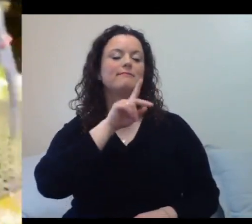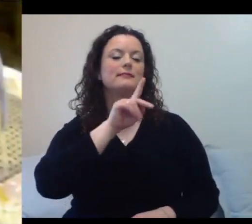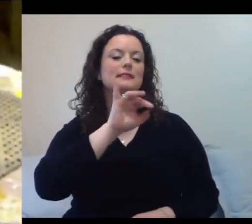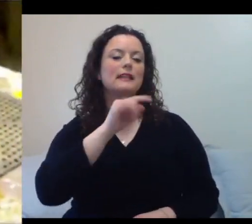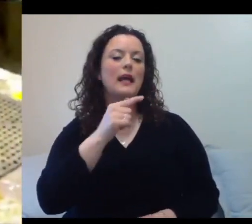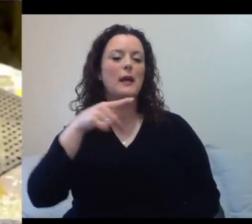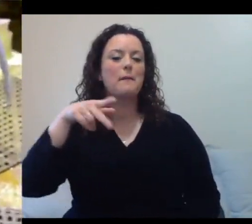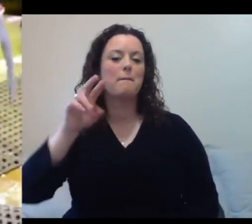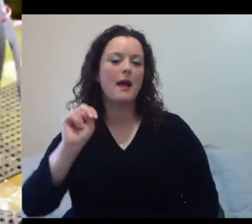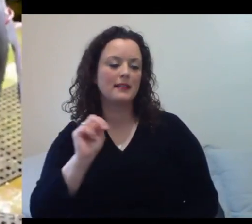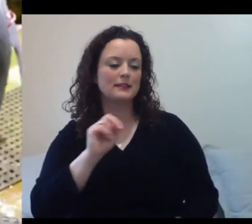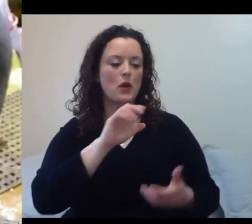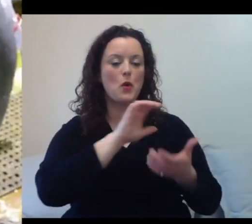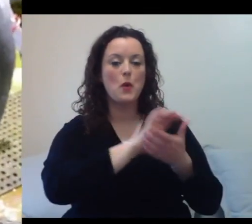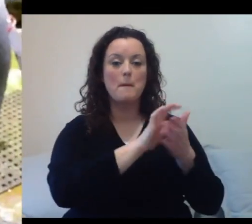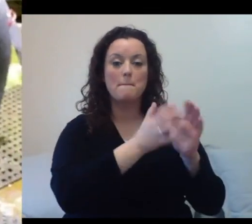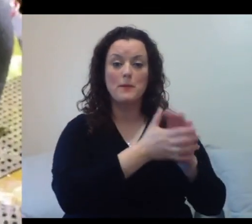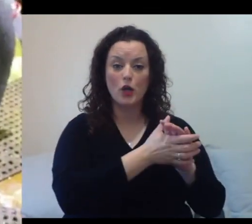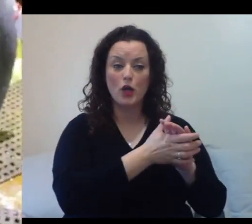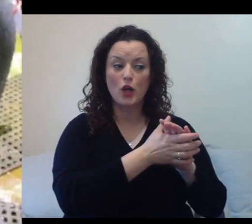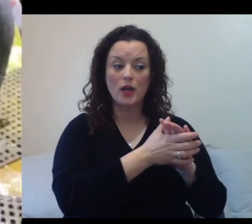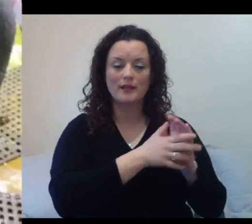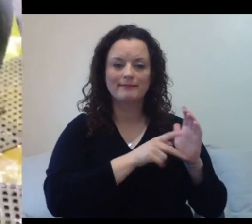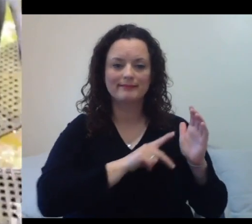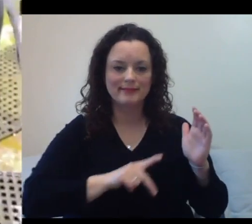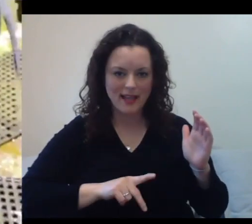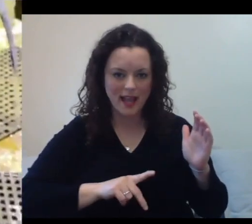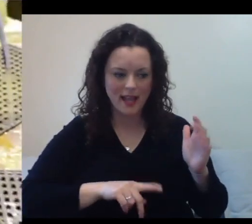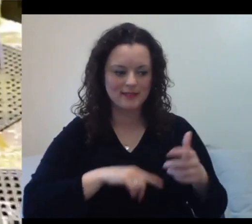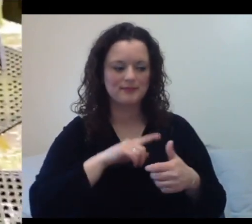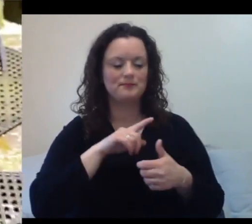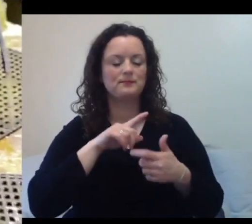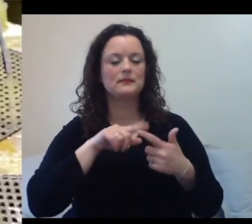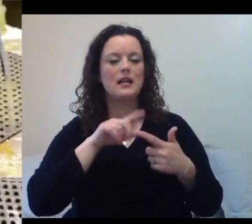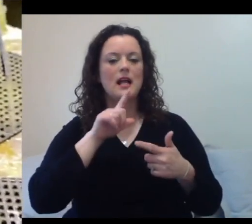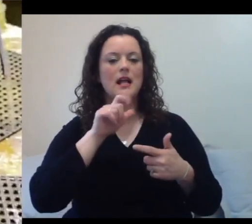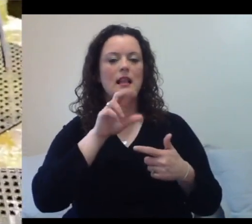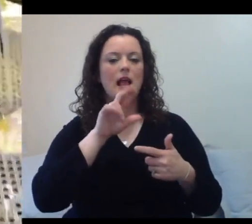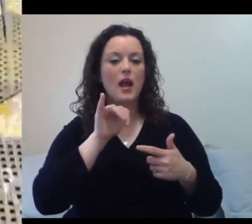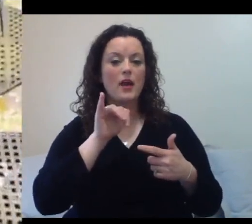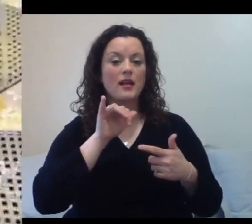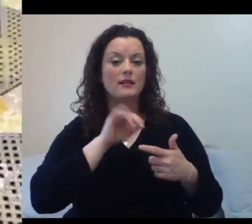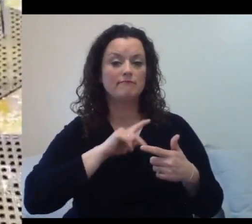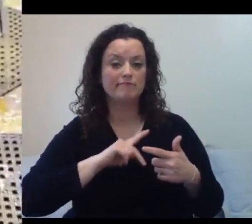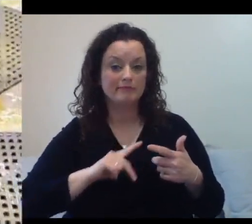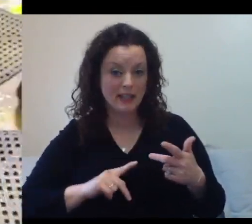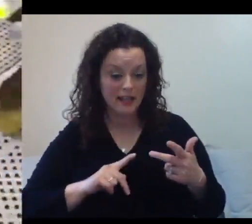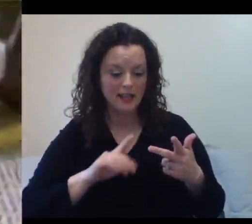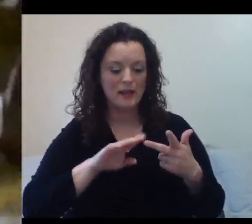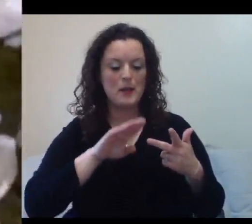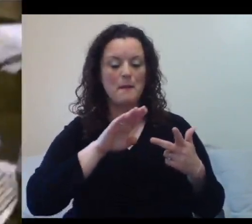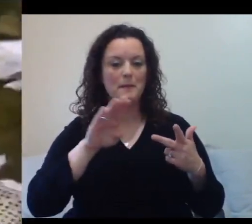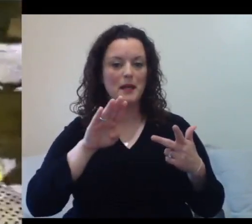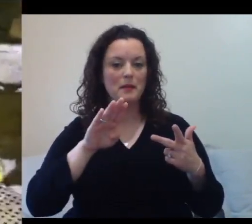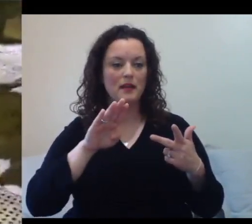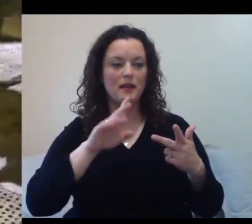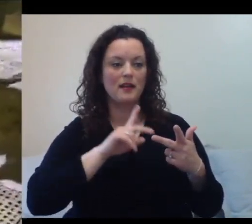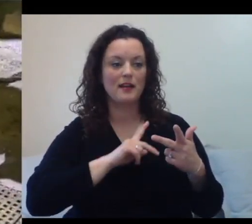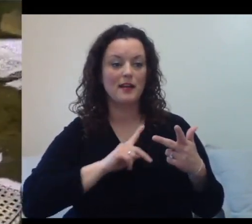Berger King. We have Larry, Phoebe, Stacy, Coretta Scott, and Martin Luther. So, everybody has a